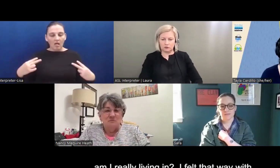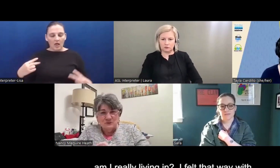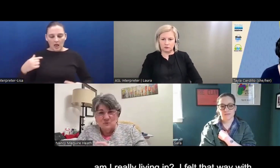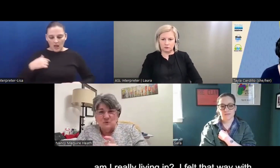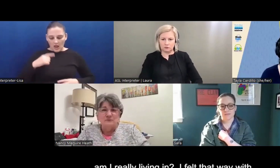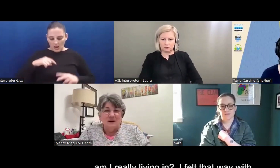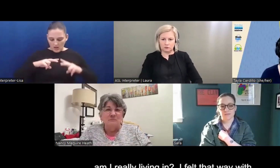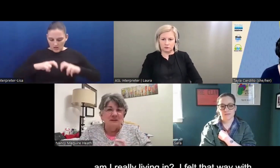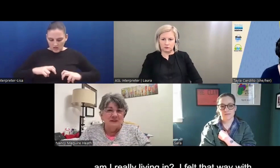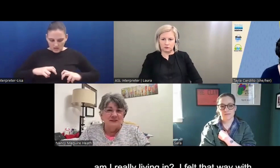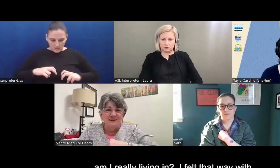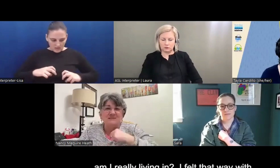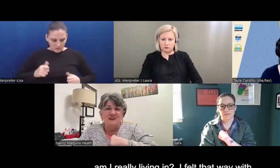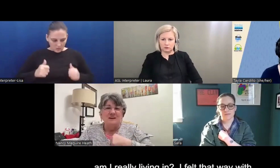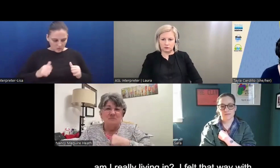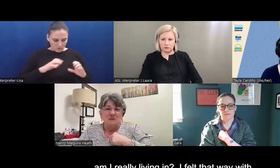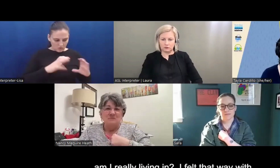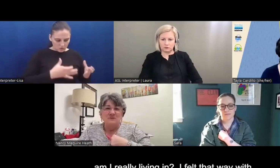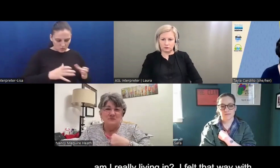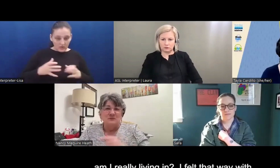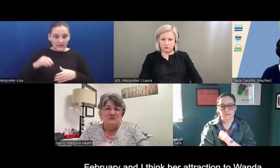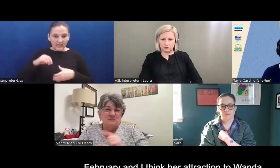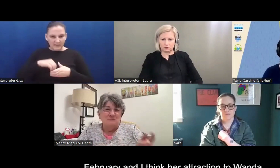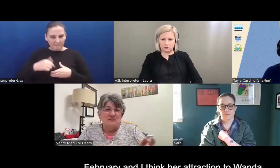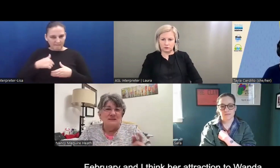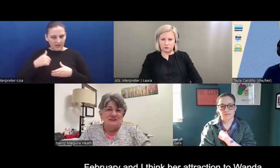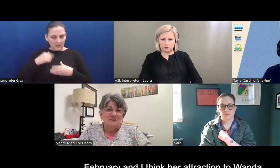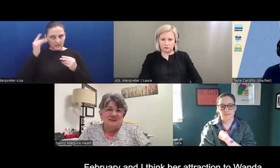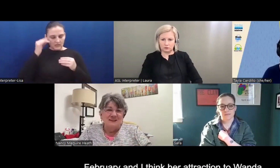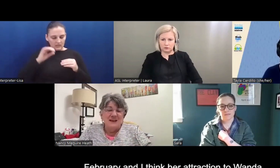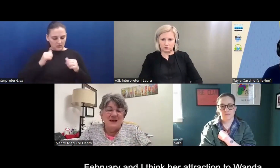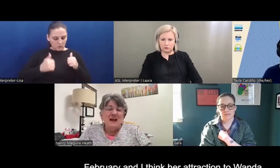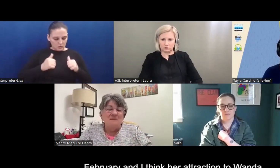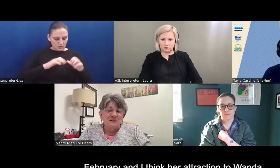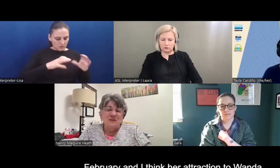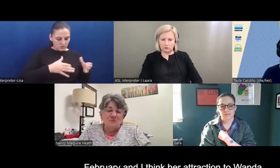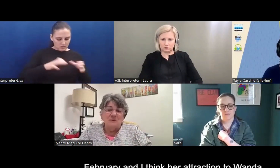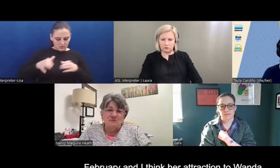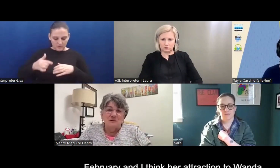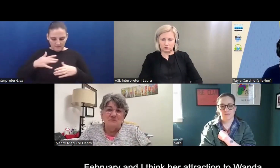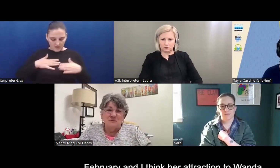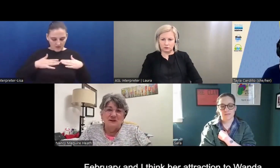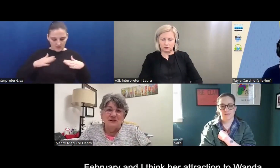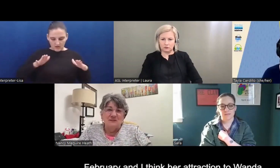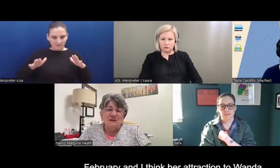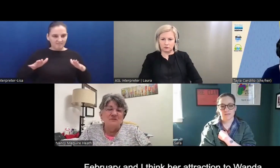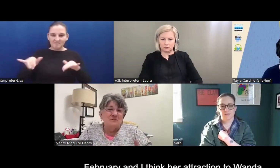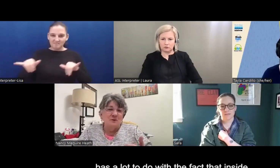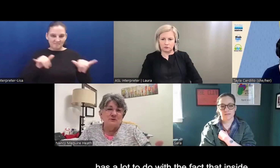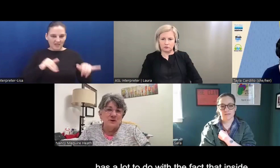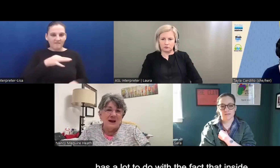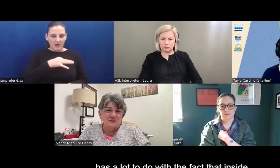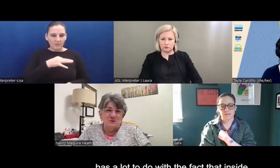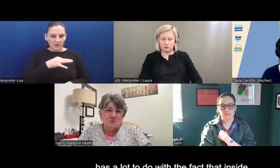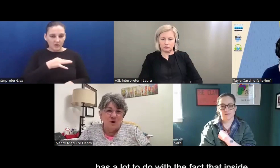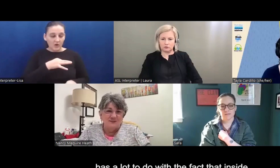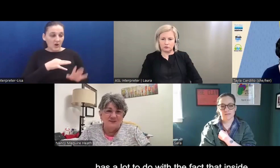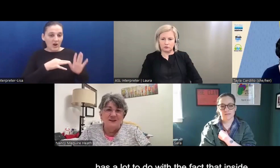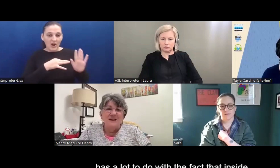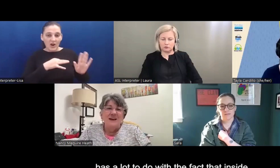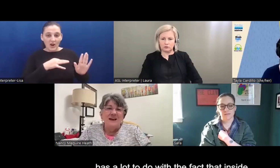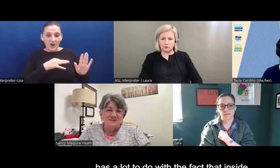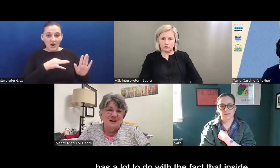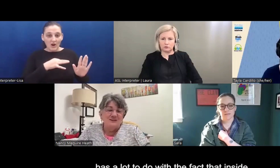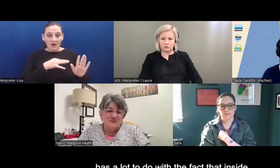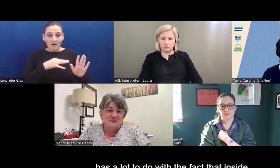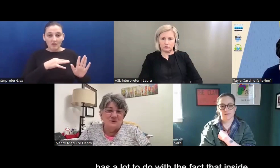myself, which world am I really, inside me, which world am I really living in? I felt that way with February. And I think her attraction to Wanda